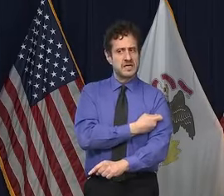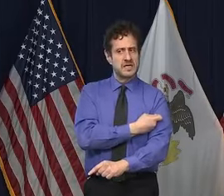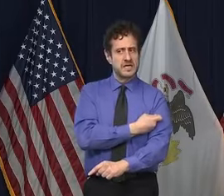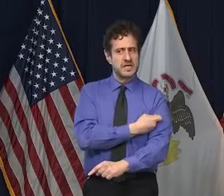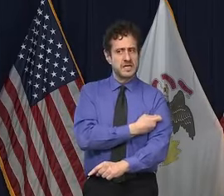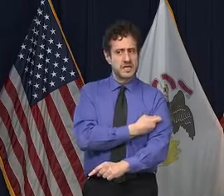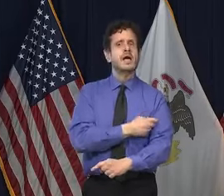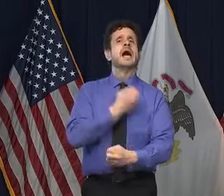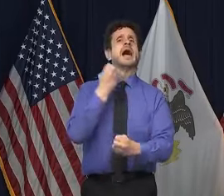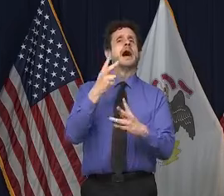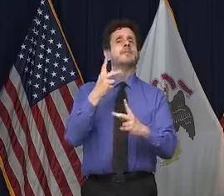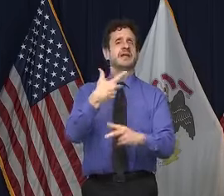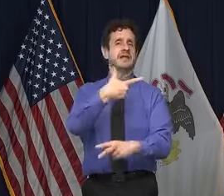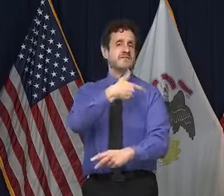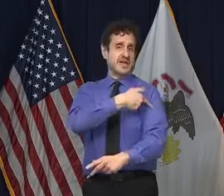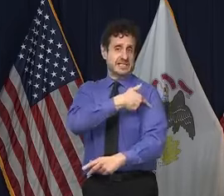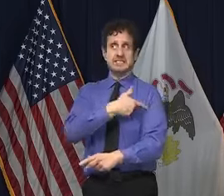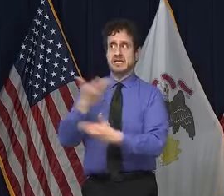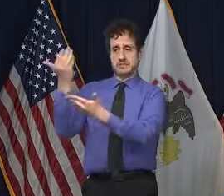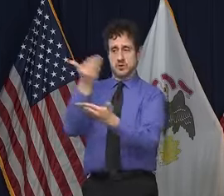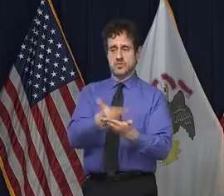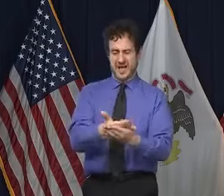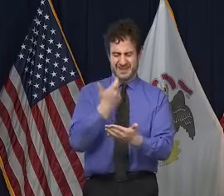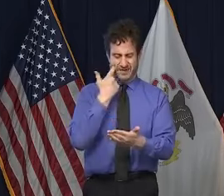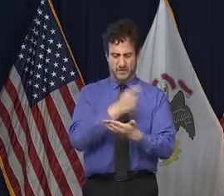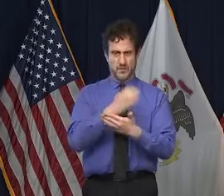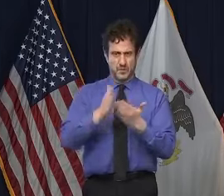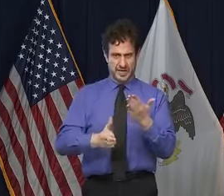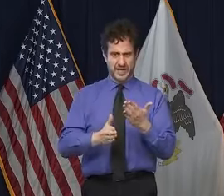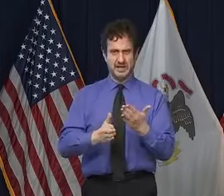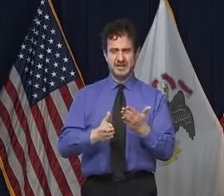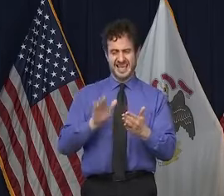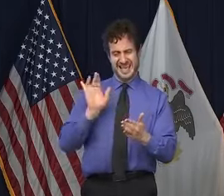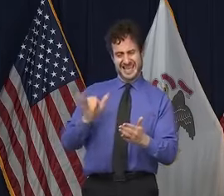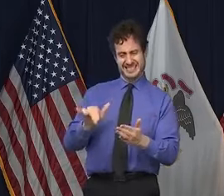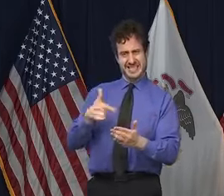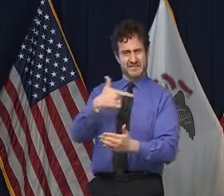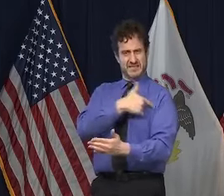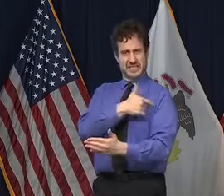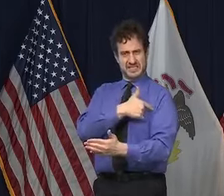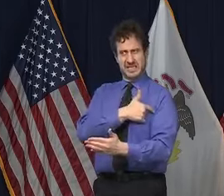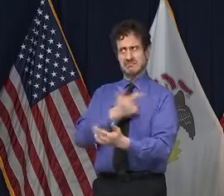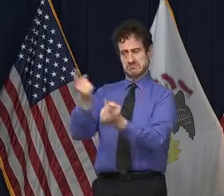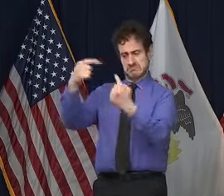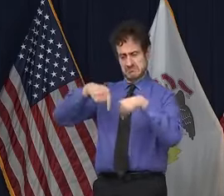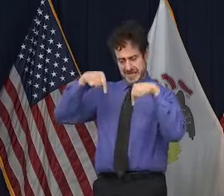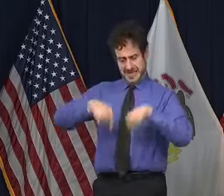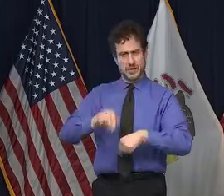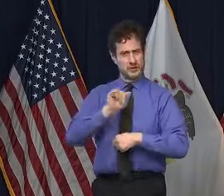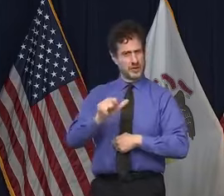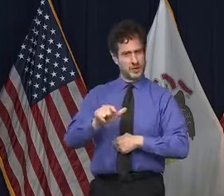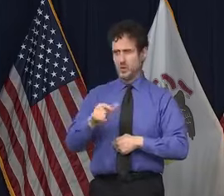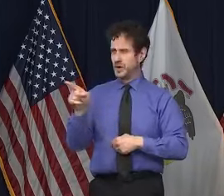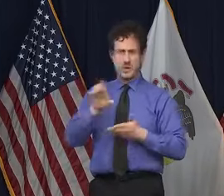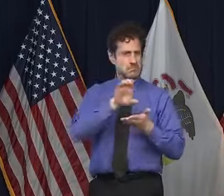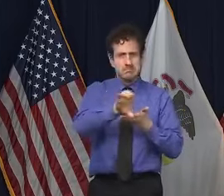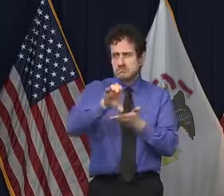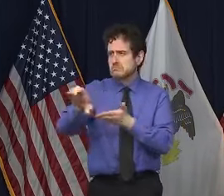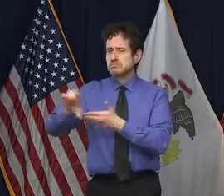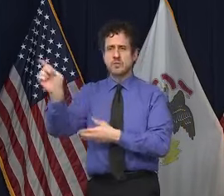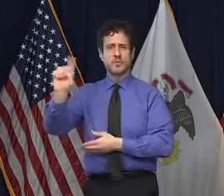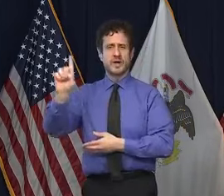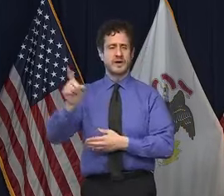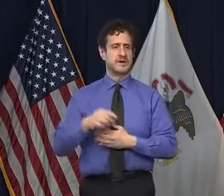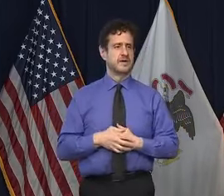I think it was over the weekend, although we just learned about it coming in. Is any of that coming for Illinois or do you know where it's going in? And B,